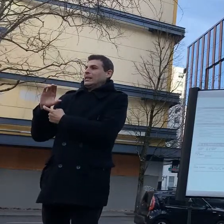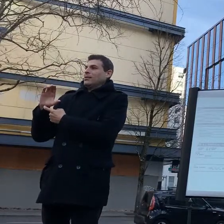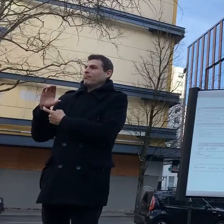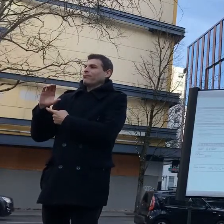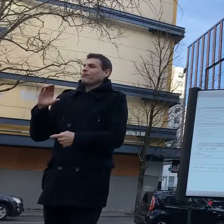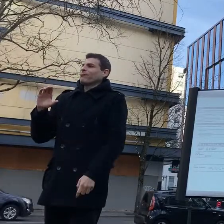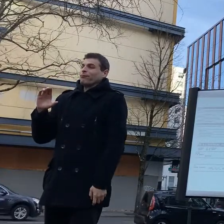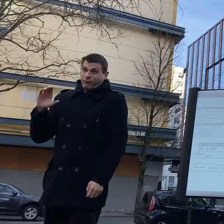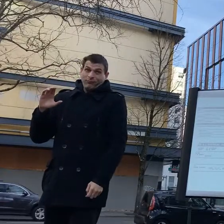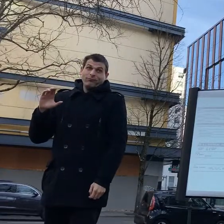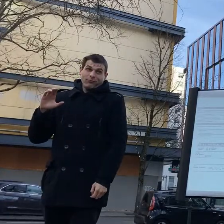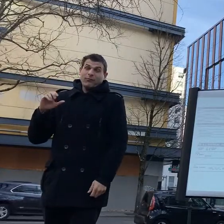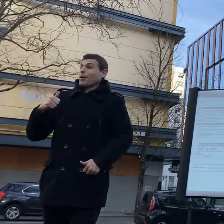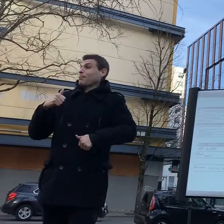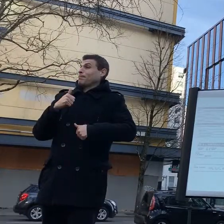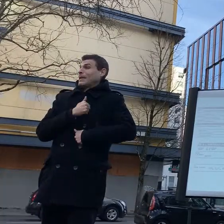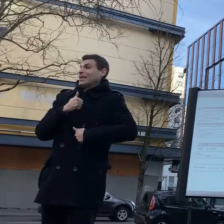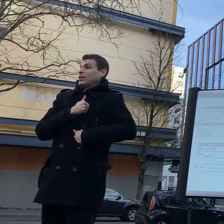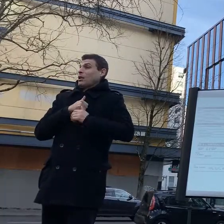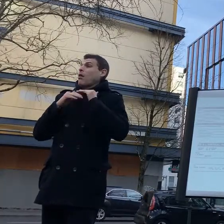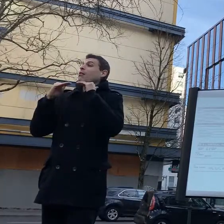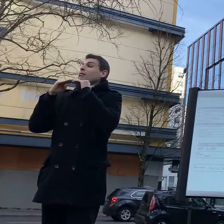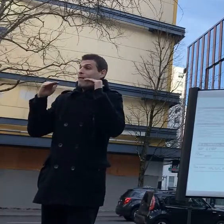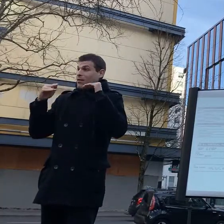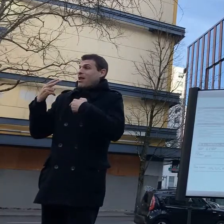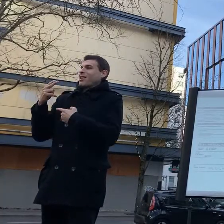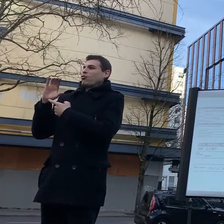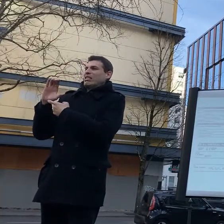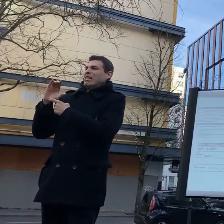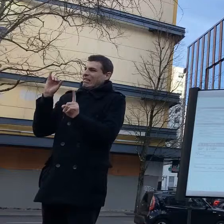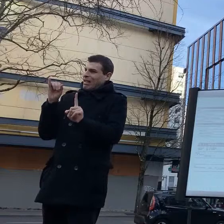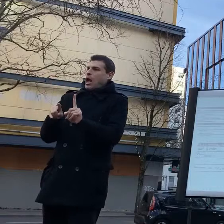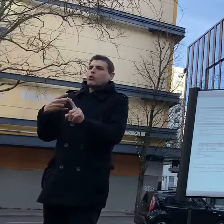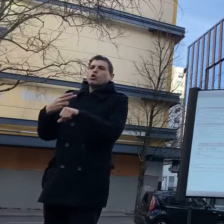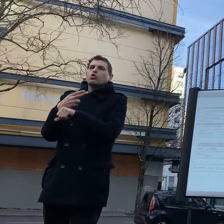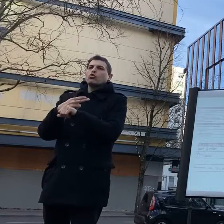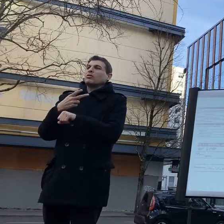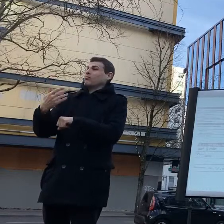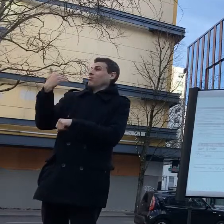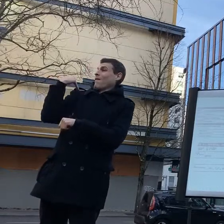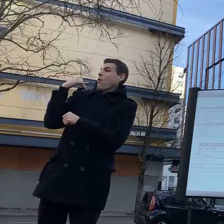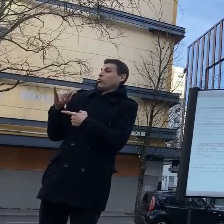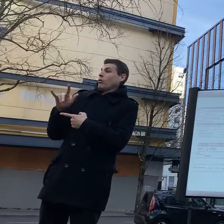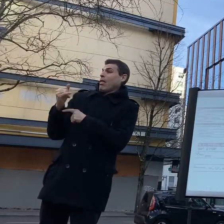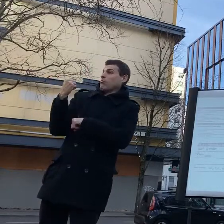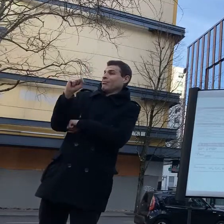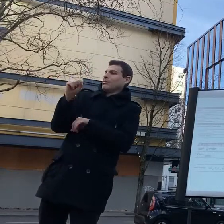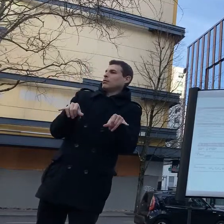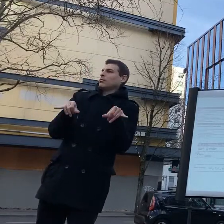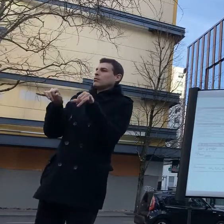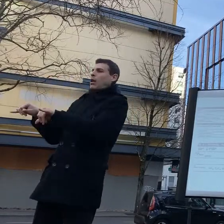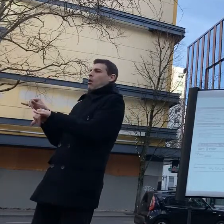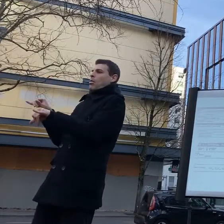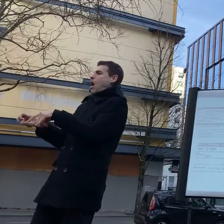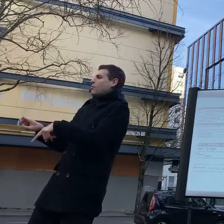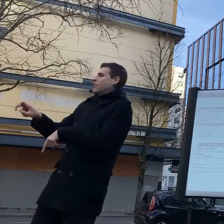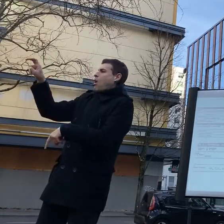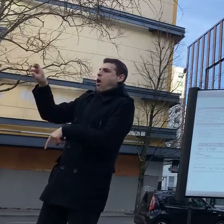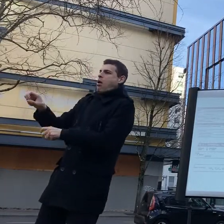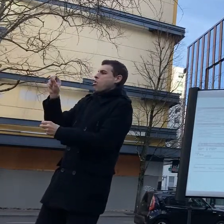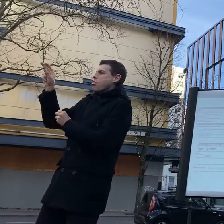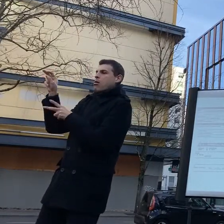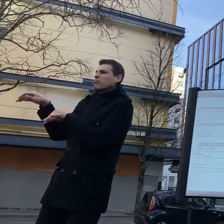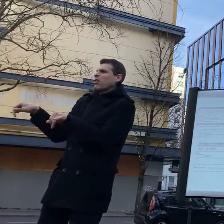uh series of safety data sheets and that's the line that we're going to be looking at across all of them right the hazardous